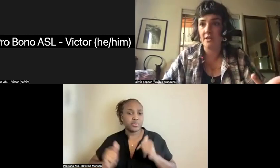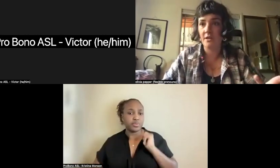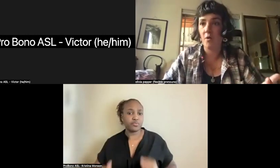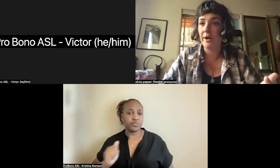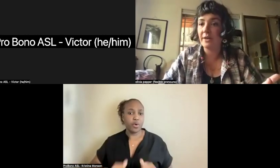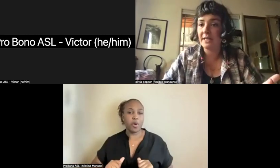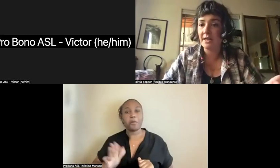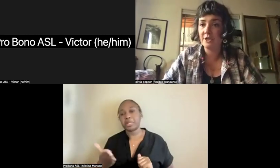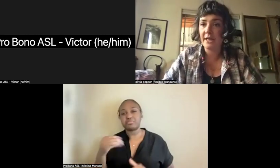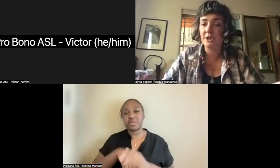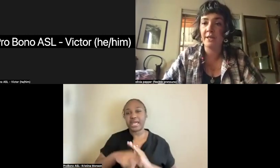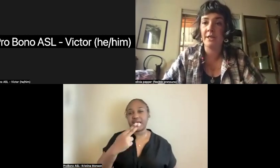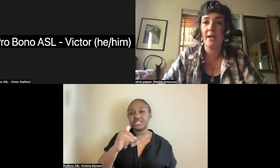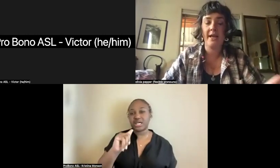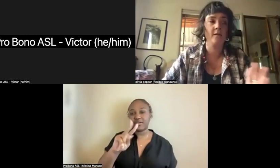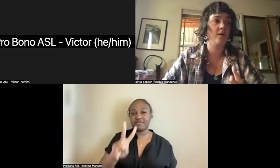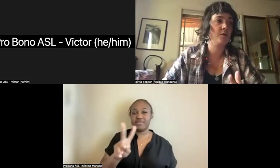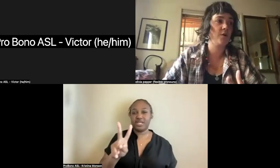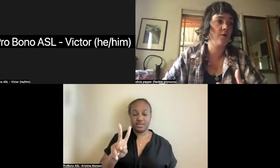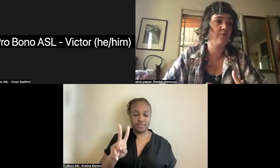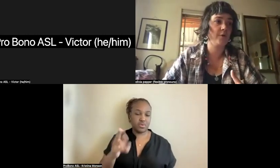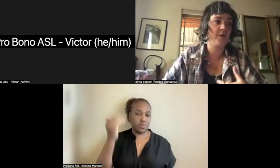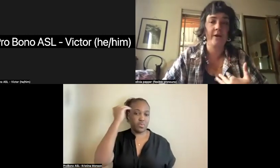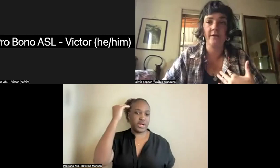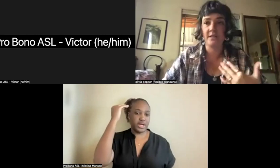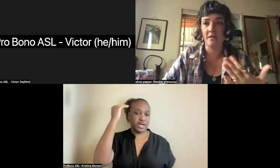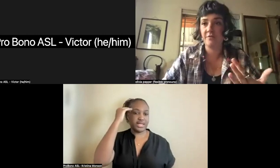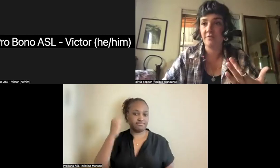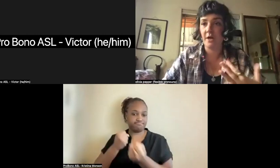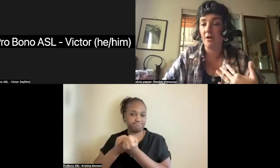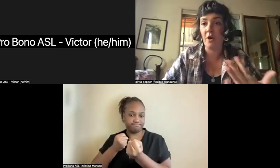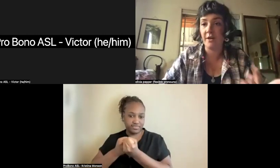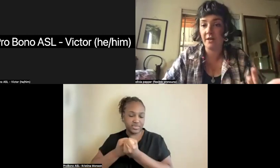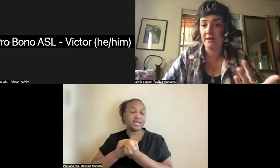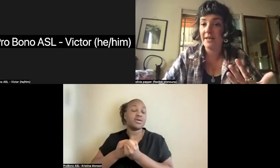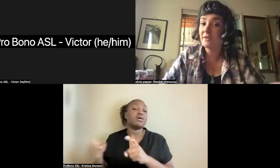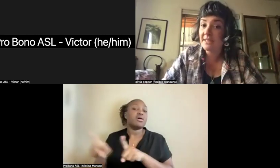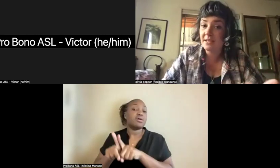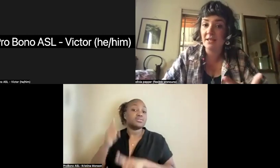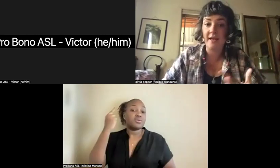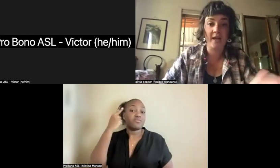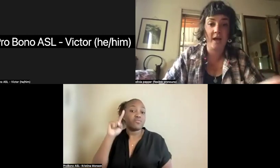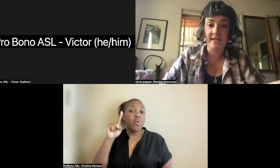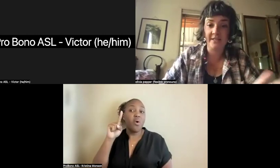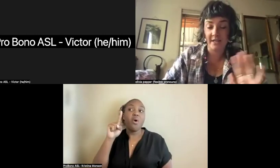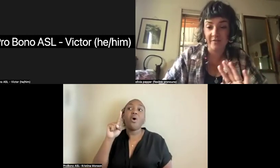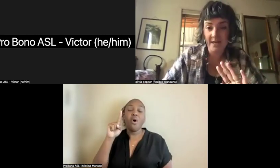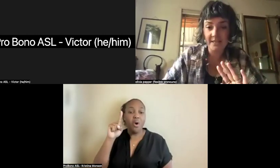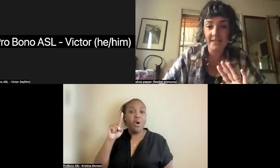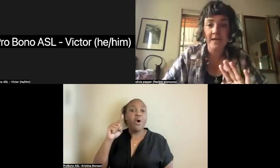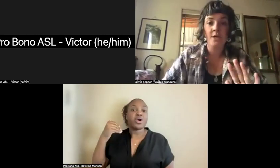awareness and education, and also for the awareness of chronic illnesses like ME,